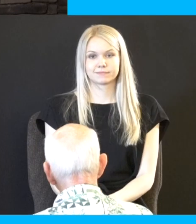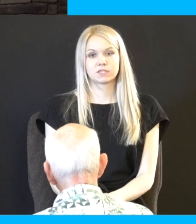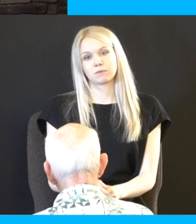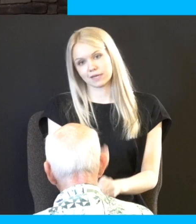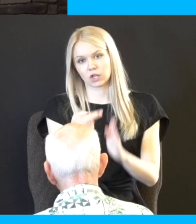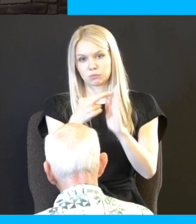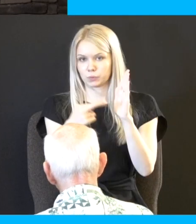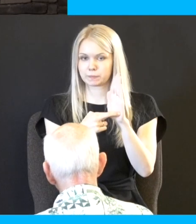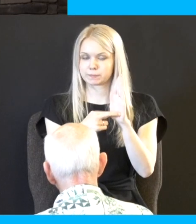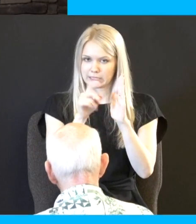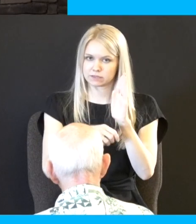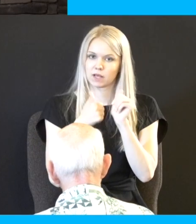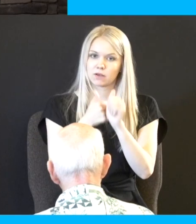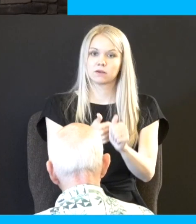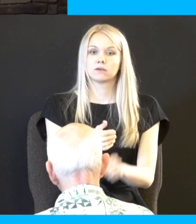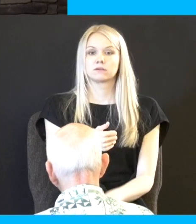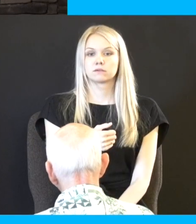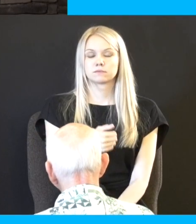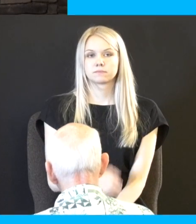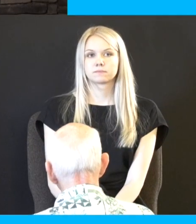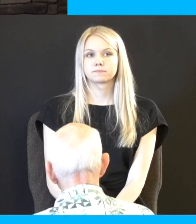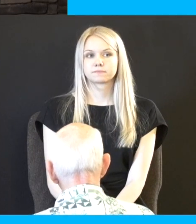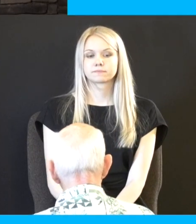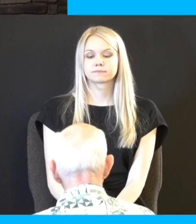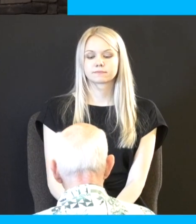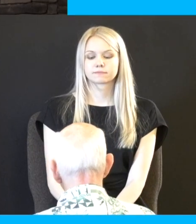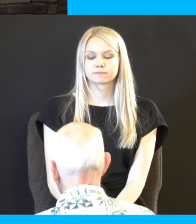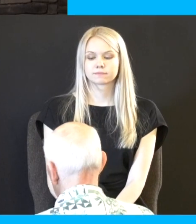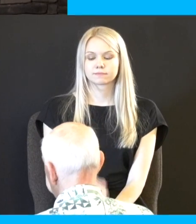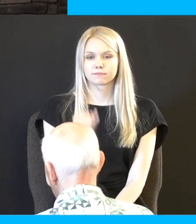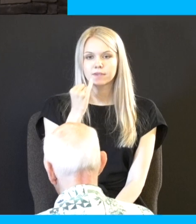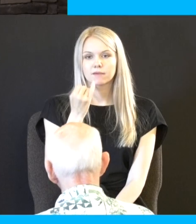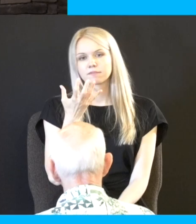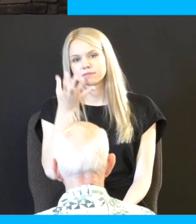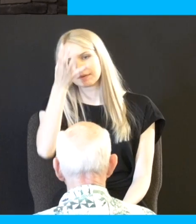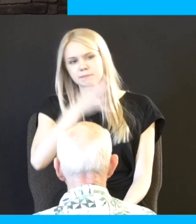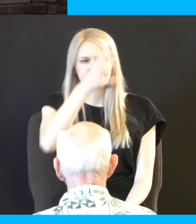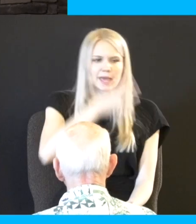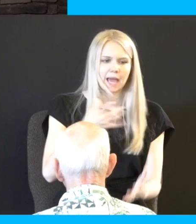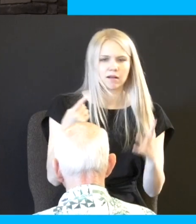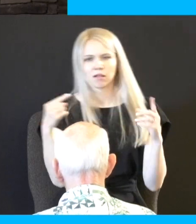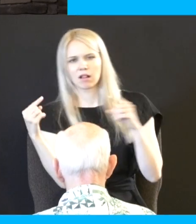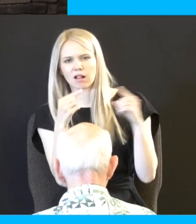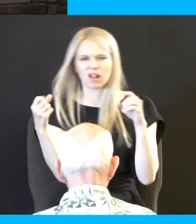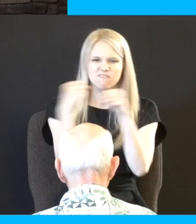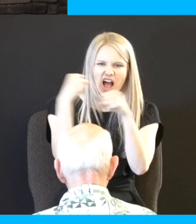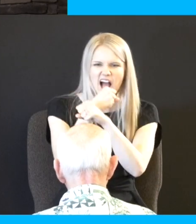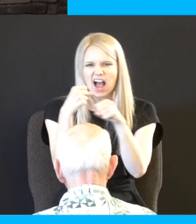if men strive together good old fashioned fight and one smite another with a stone